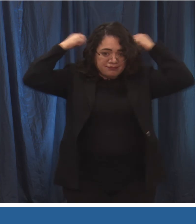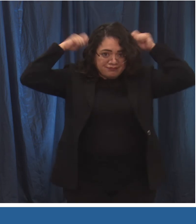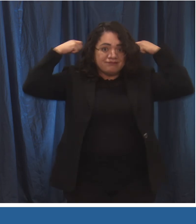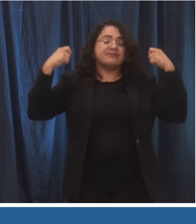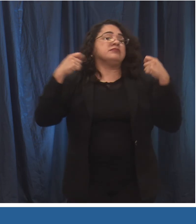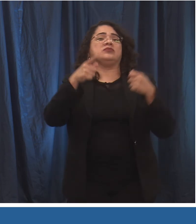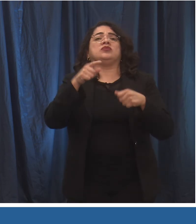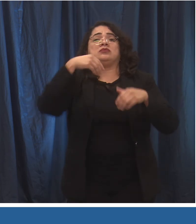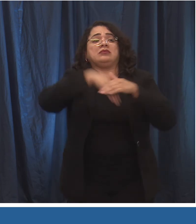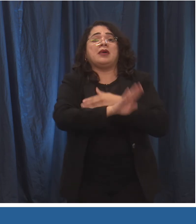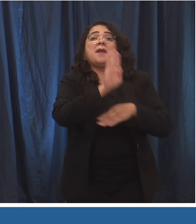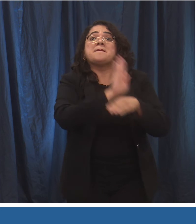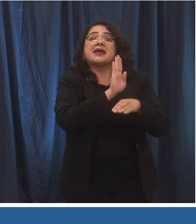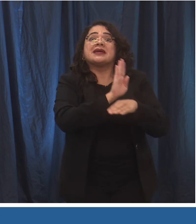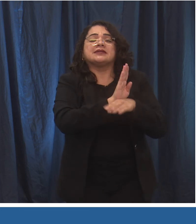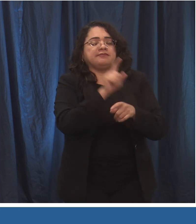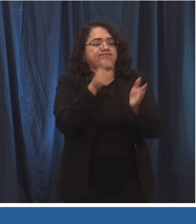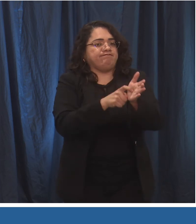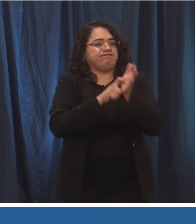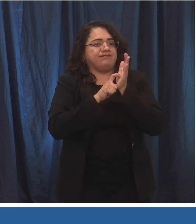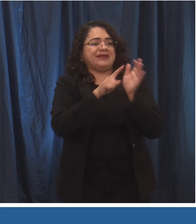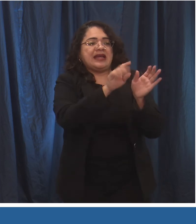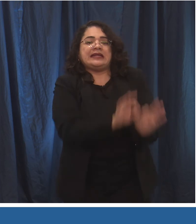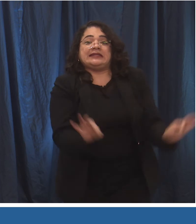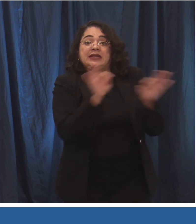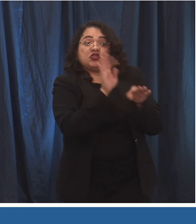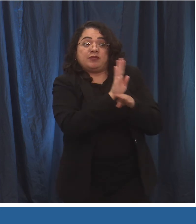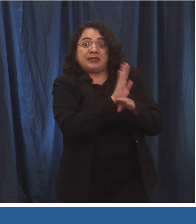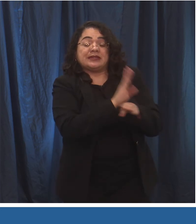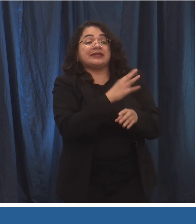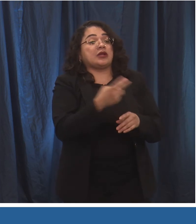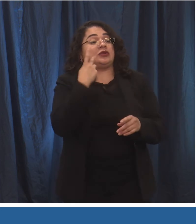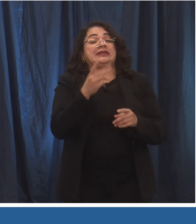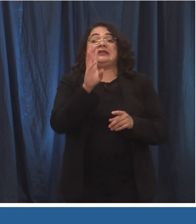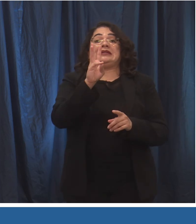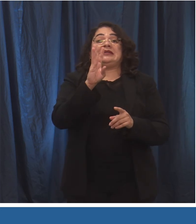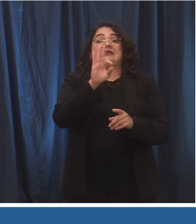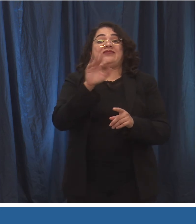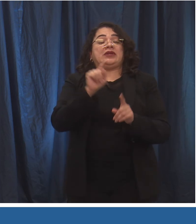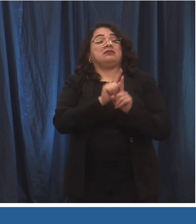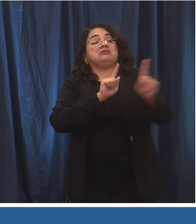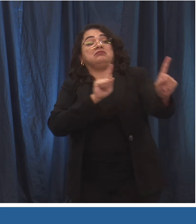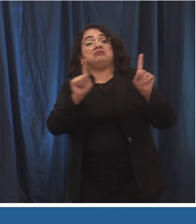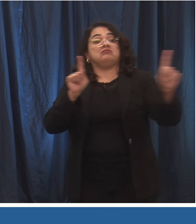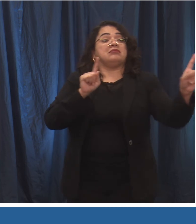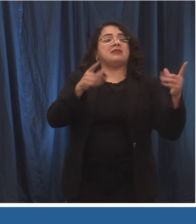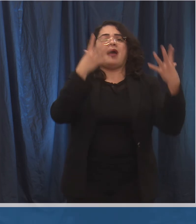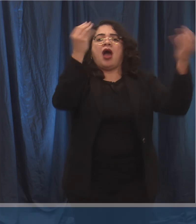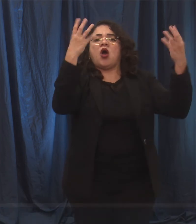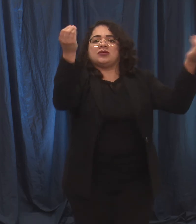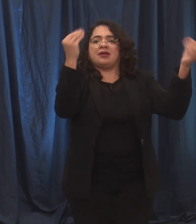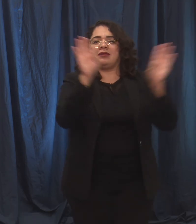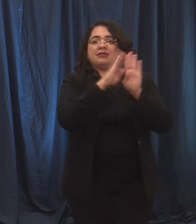enter an essential business, and whenever you are within 6 feet of anyone besides the people you live with for 10 minutes or